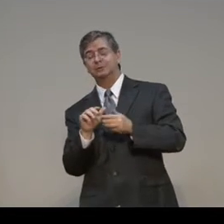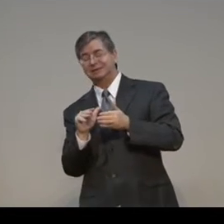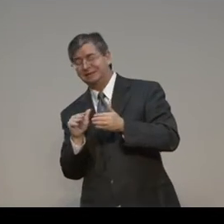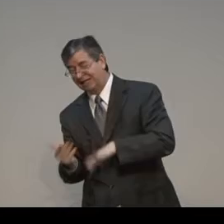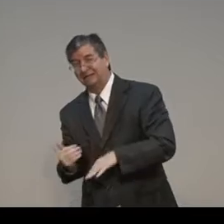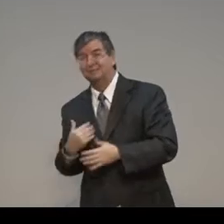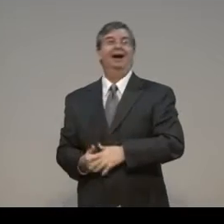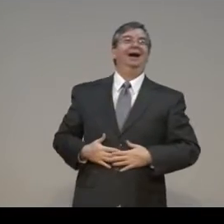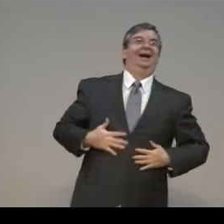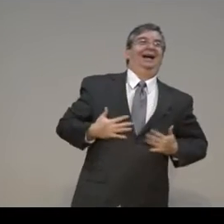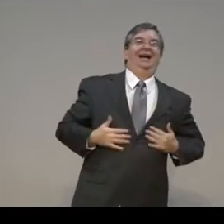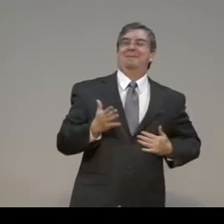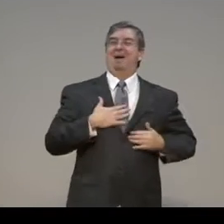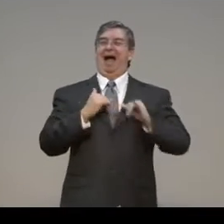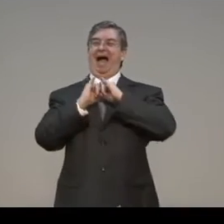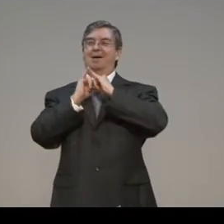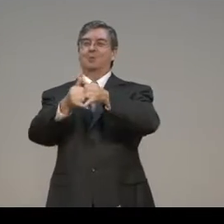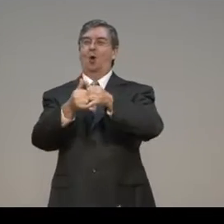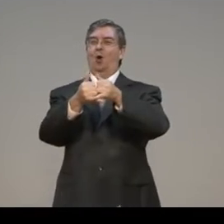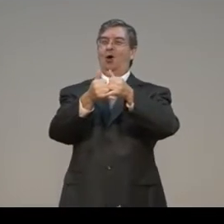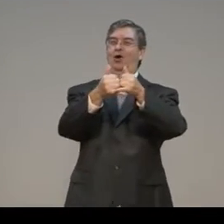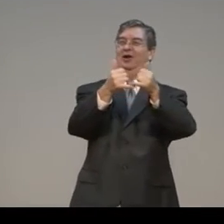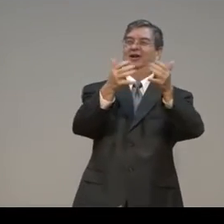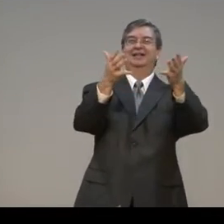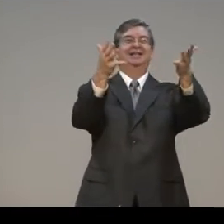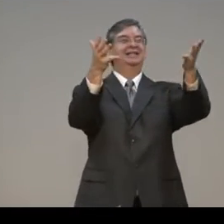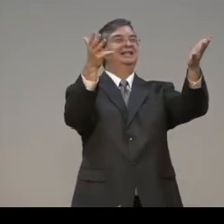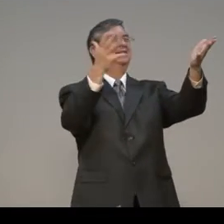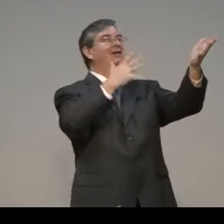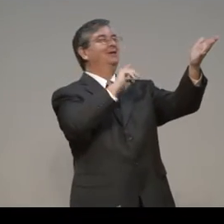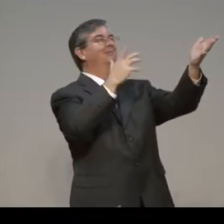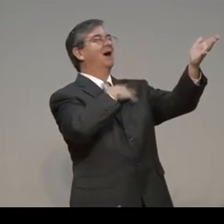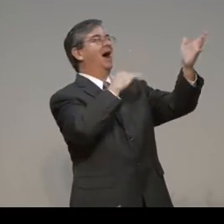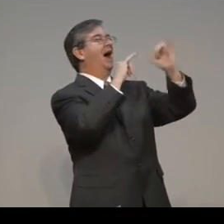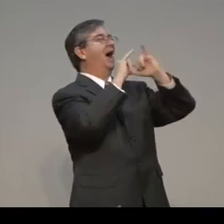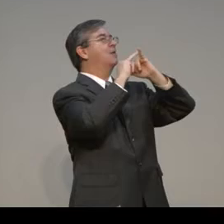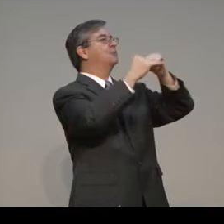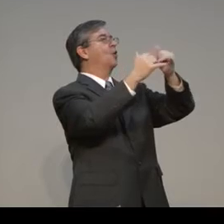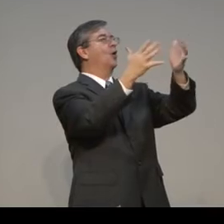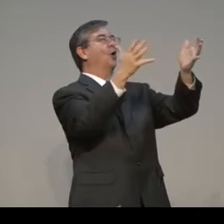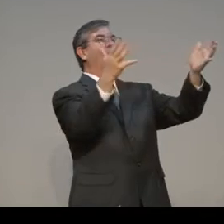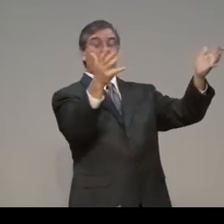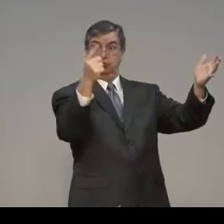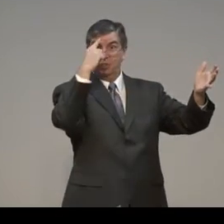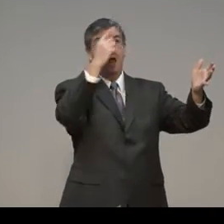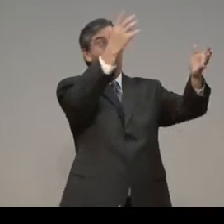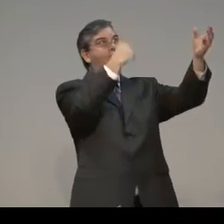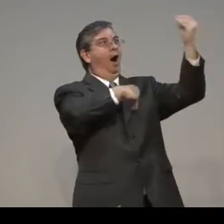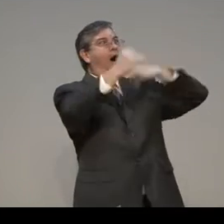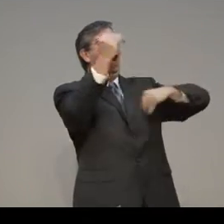Savior, but sit back and do nothing, they're going to be looking forward to the Lord in heaven. Do